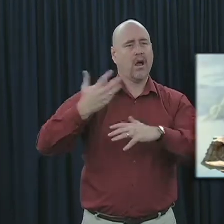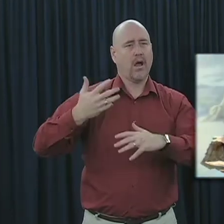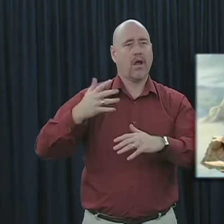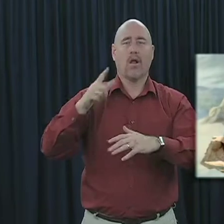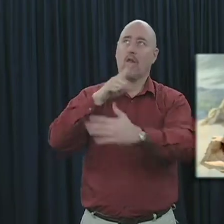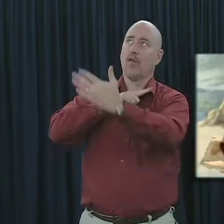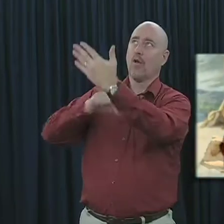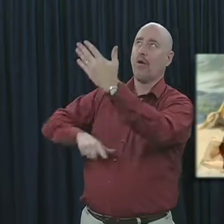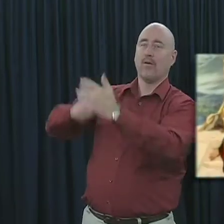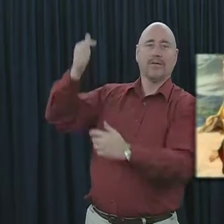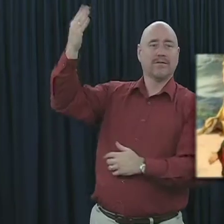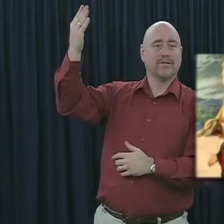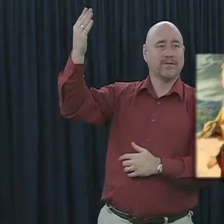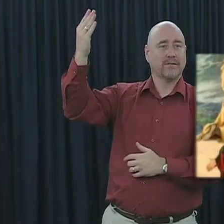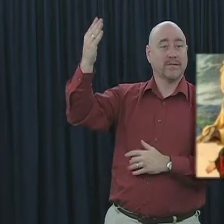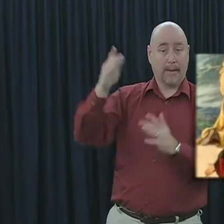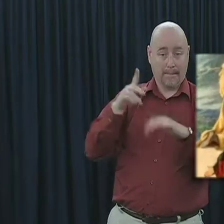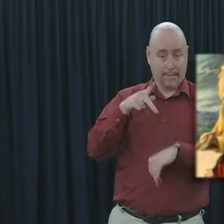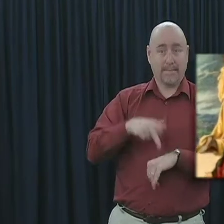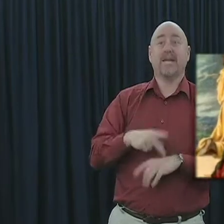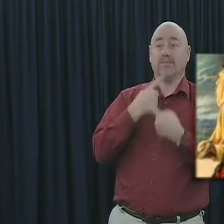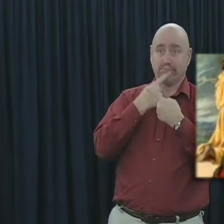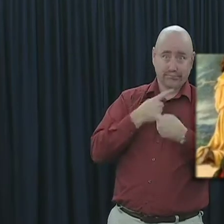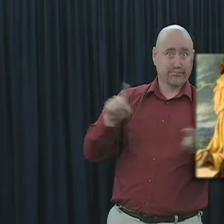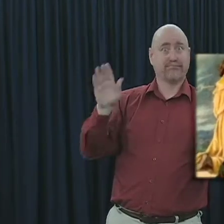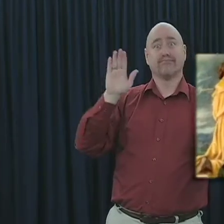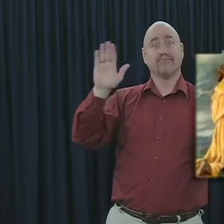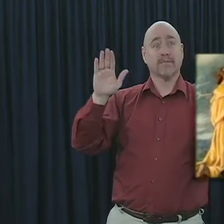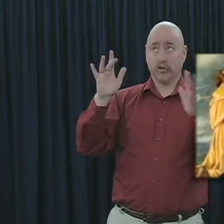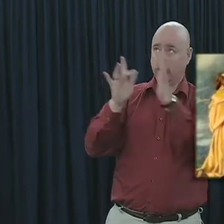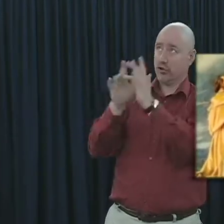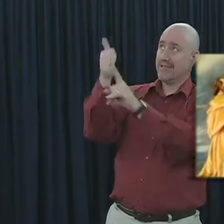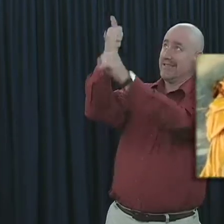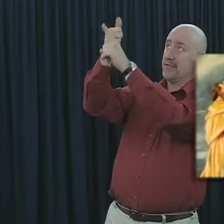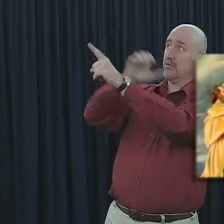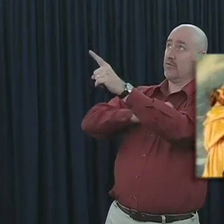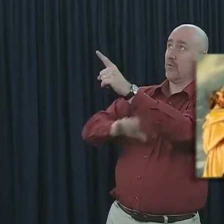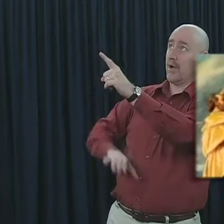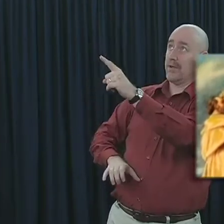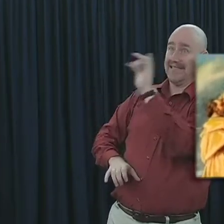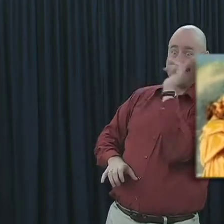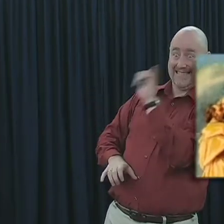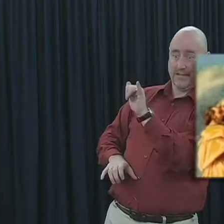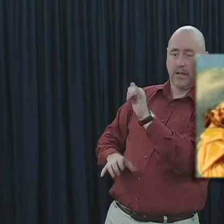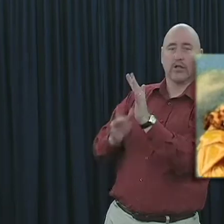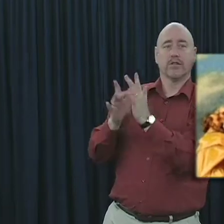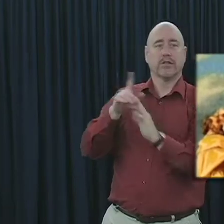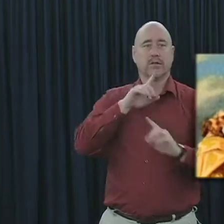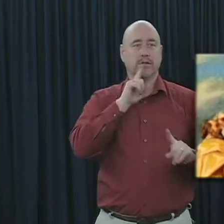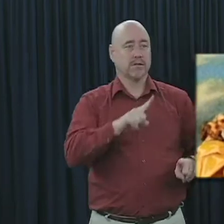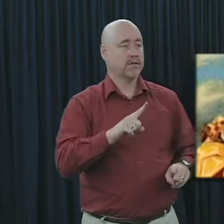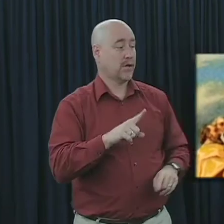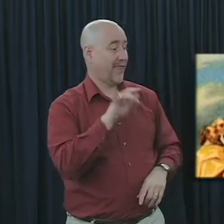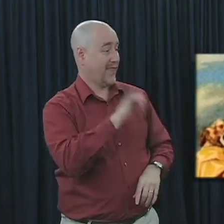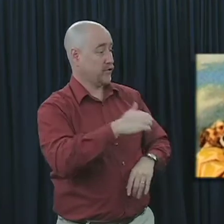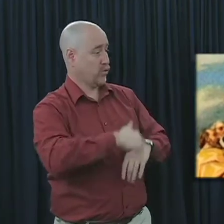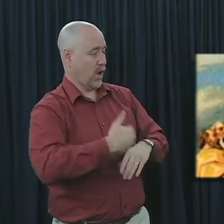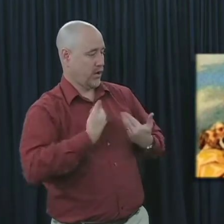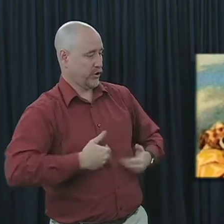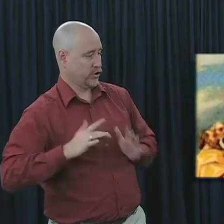deity. After Peter made his great confession that Jesus was the Christ, Jesus said, upon this rock I will